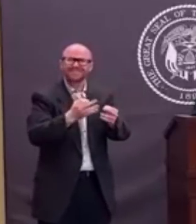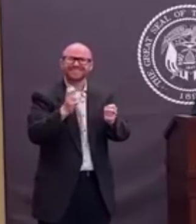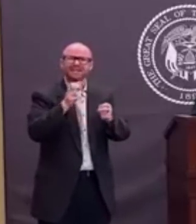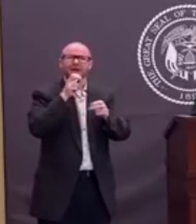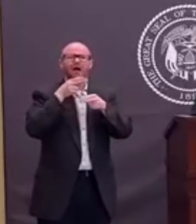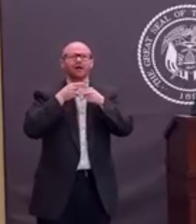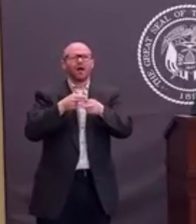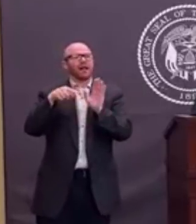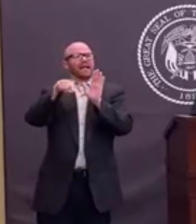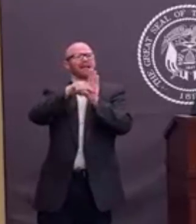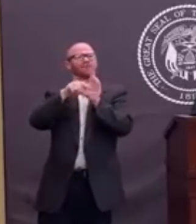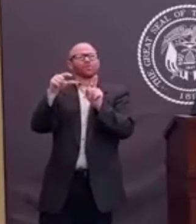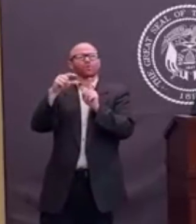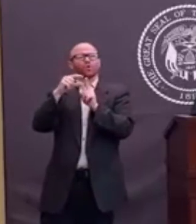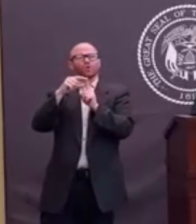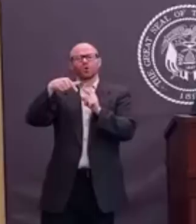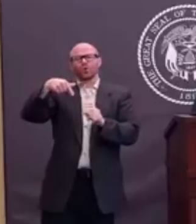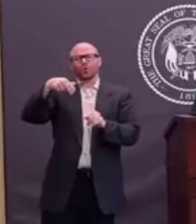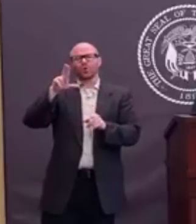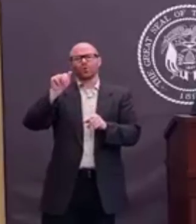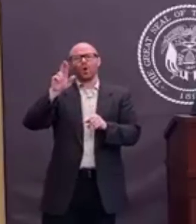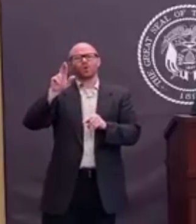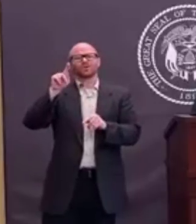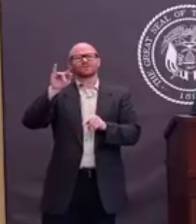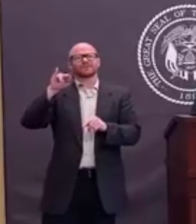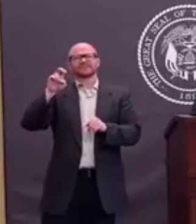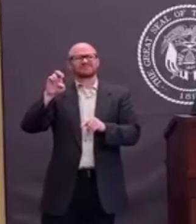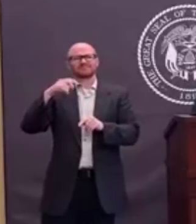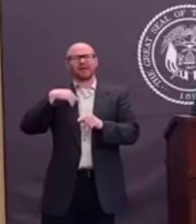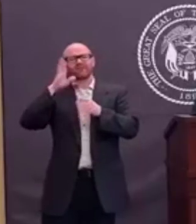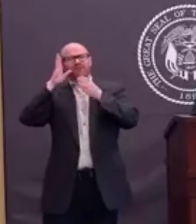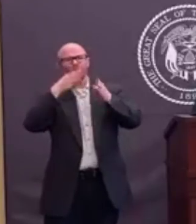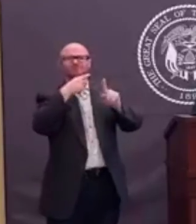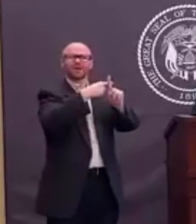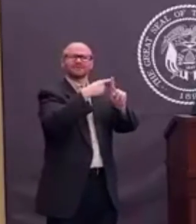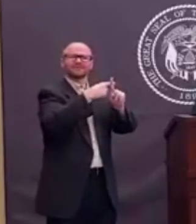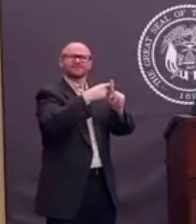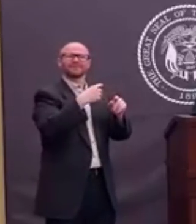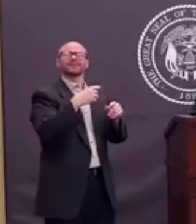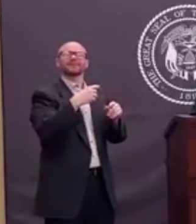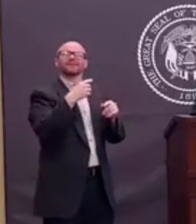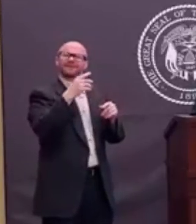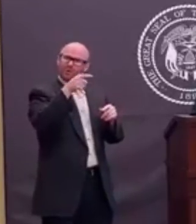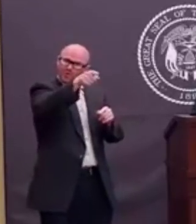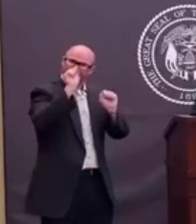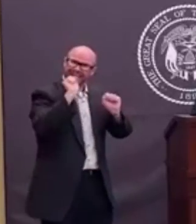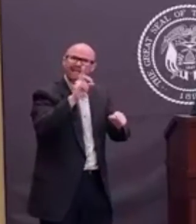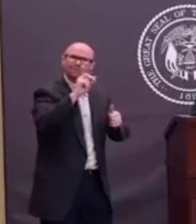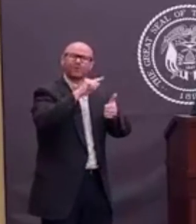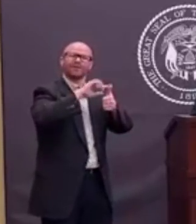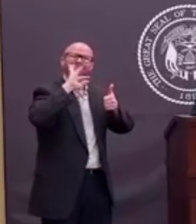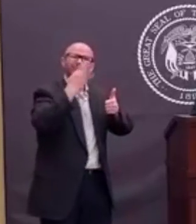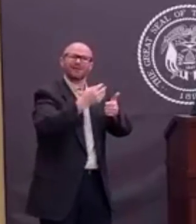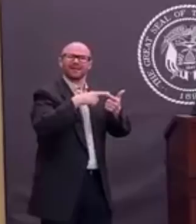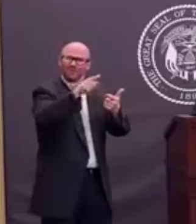in your home for the next two weeks. We just think it's a better way to approach it in a more positive route.